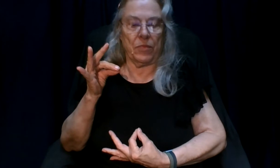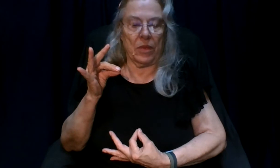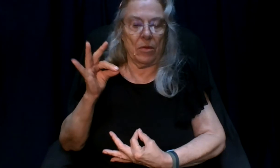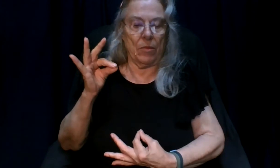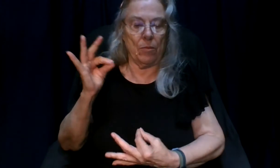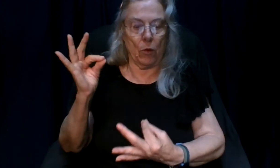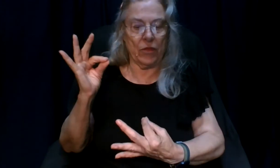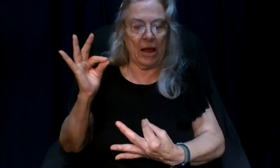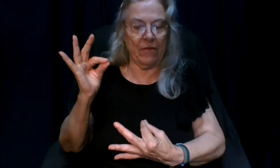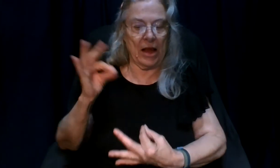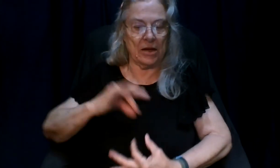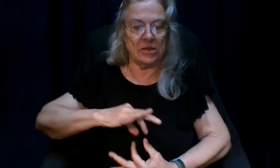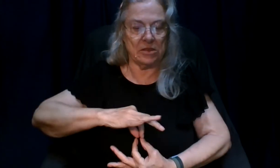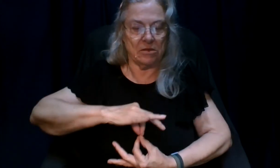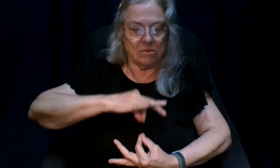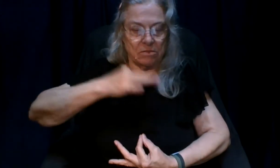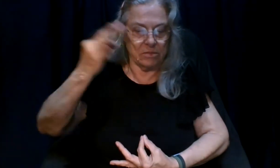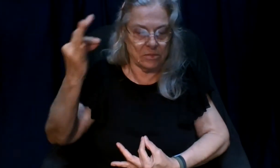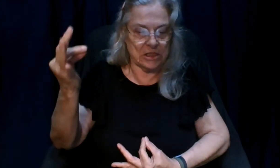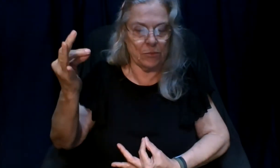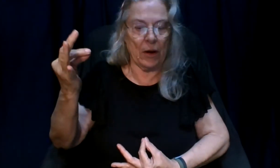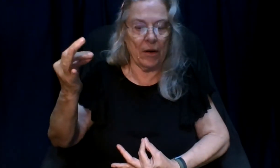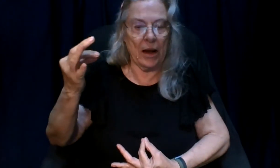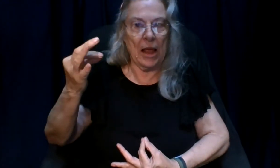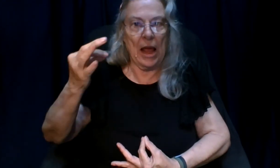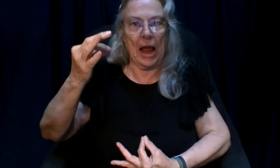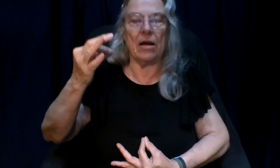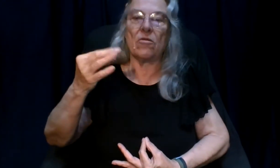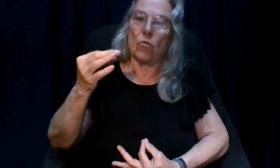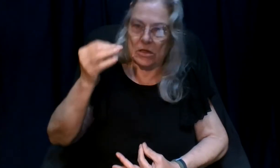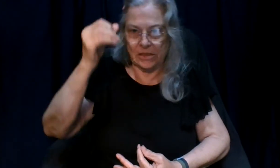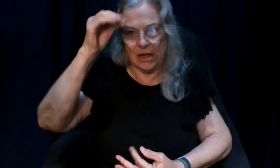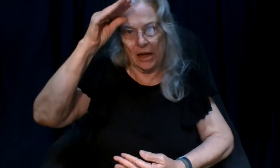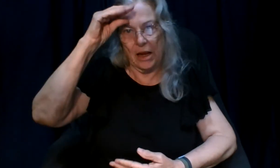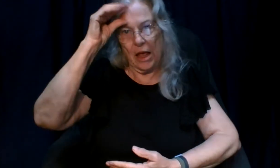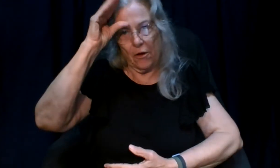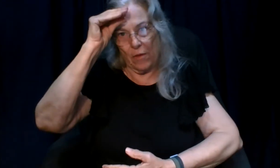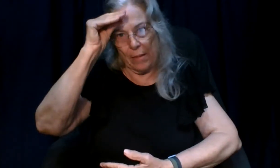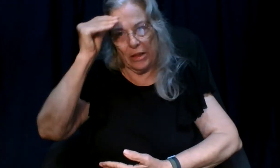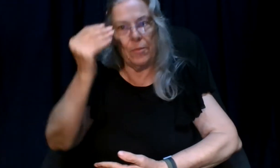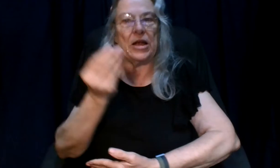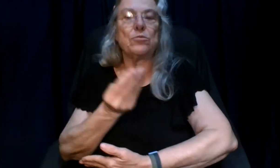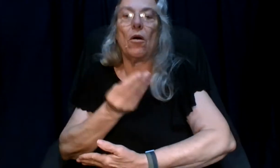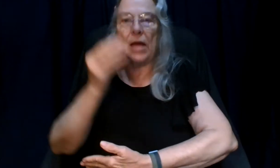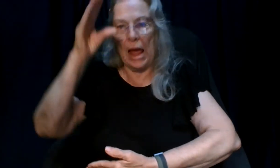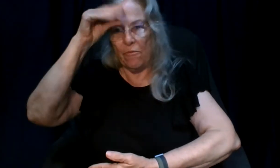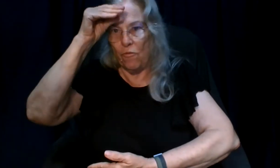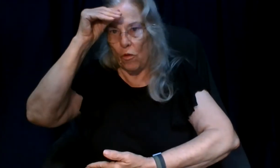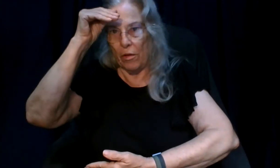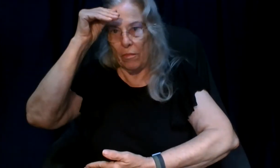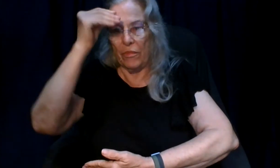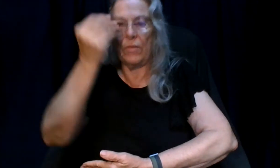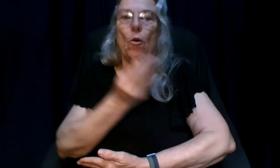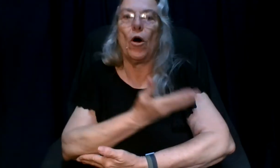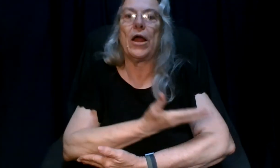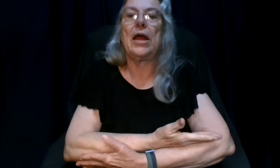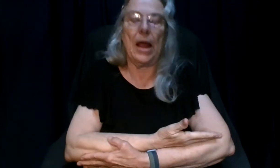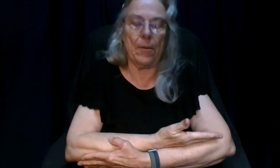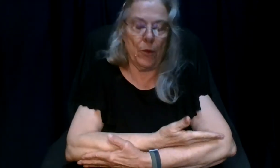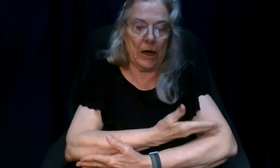both f hands spirit and of course son grabbing the baseball cap for the boy and putting it